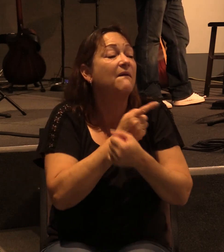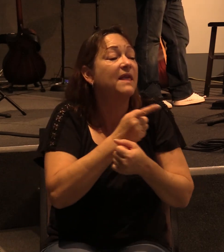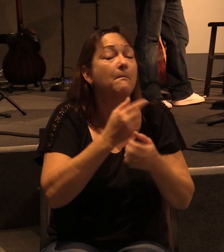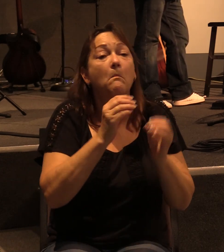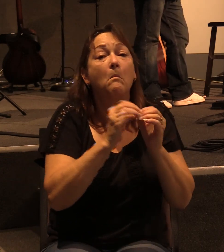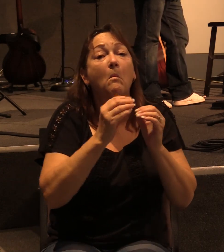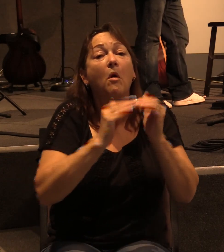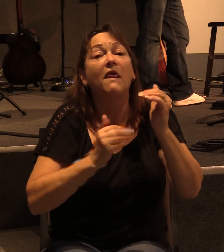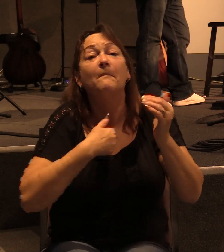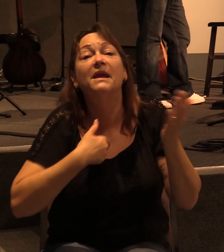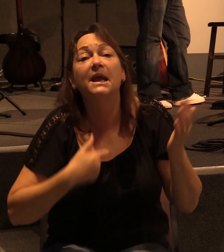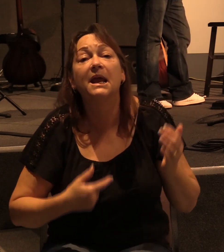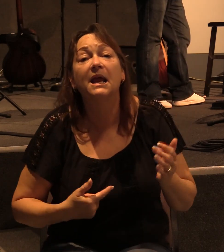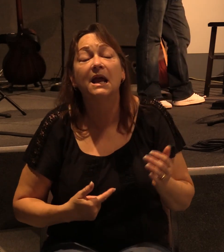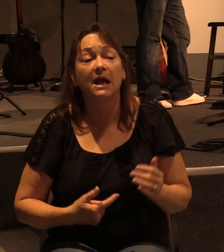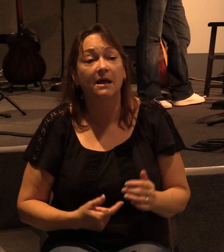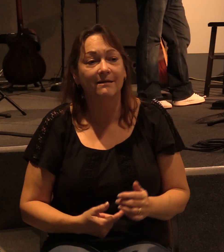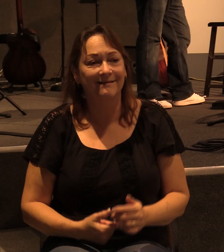know,